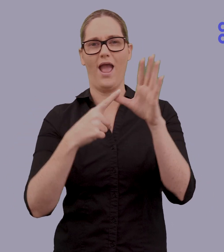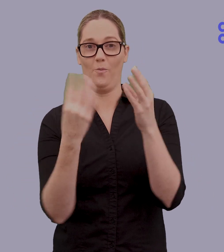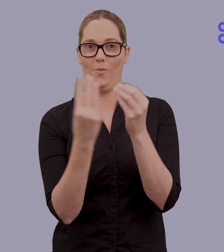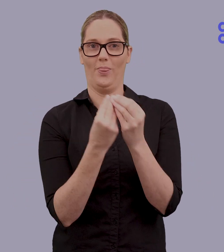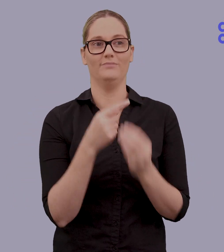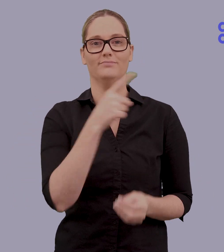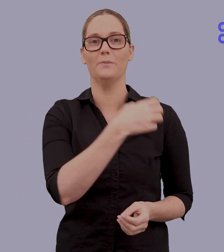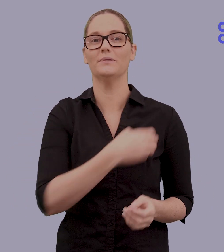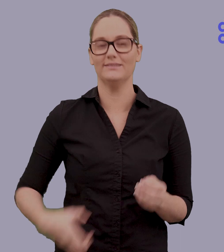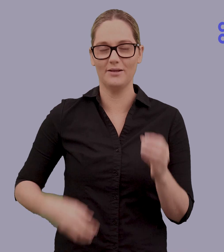Shorten MP.